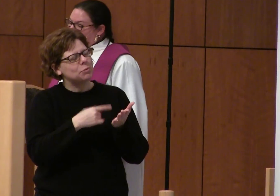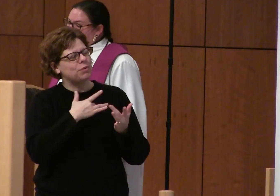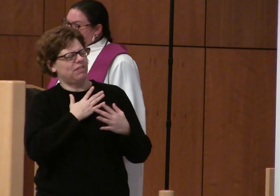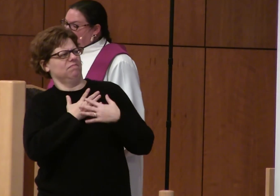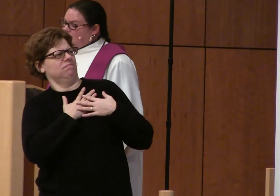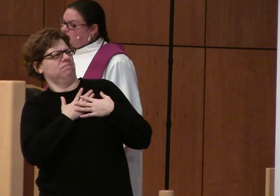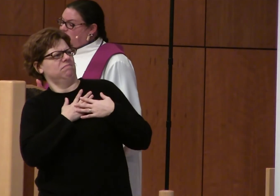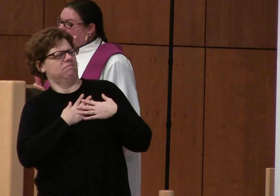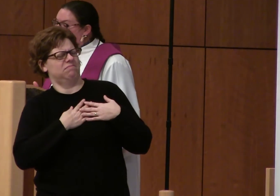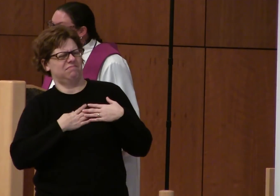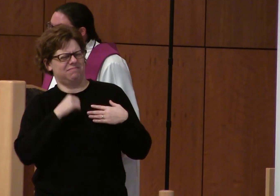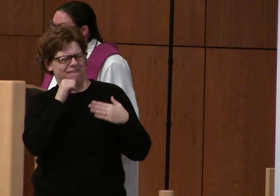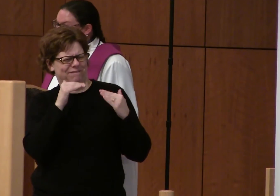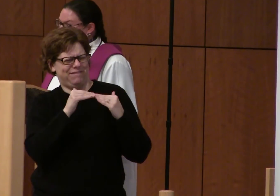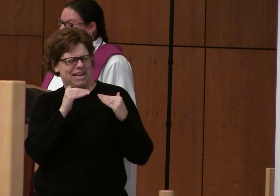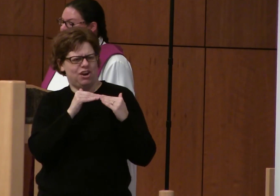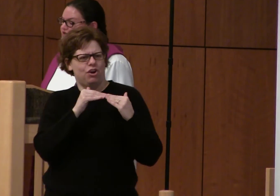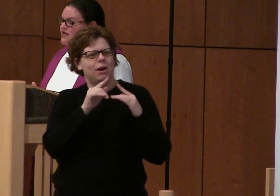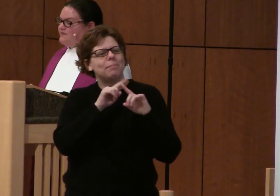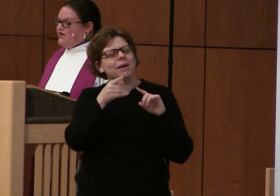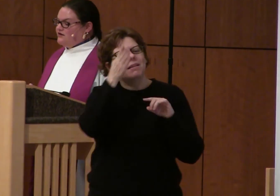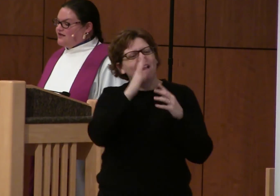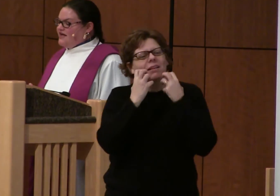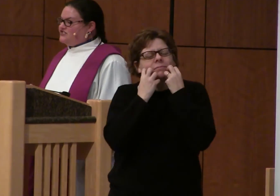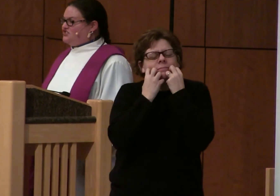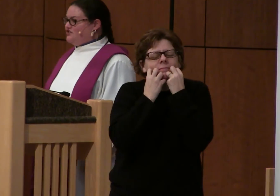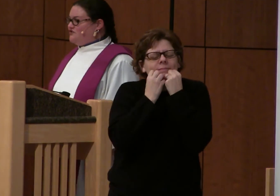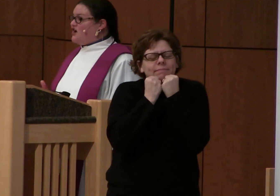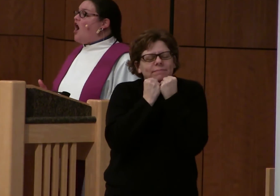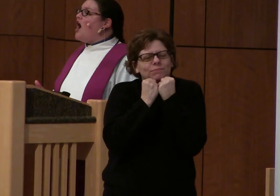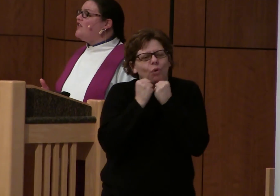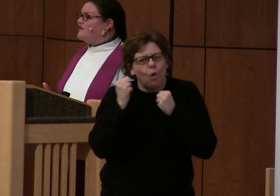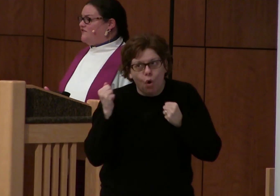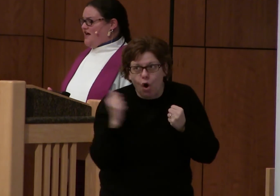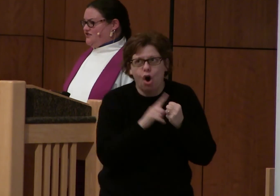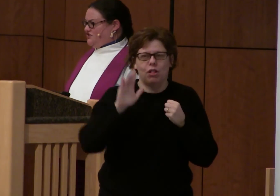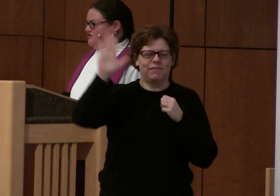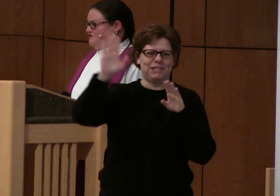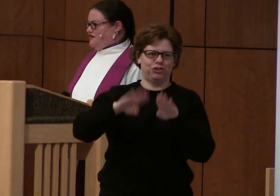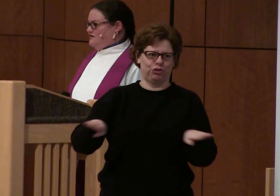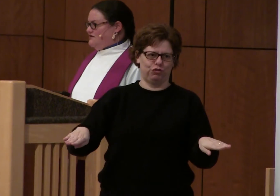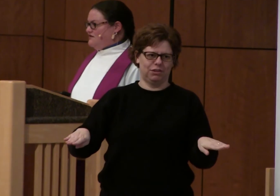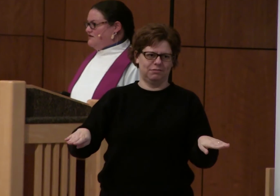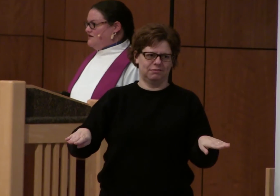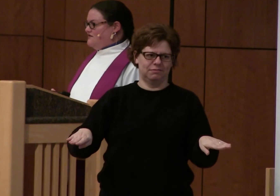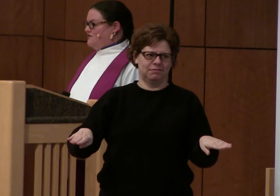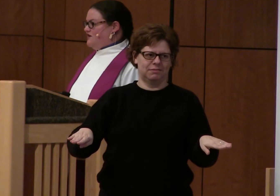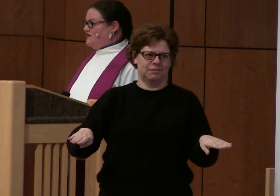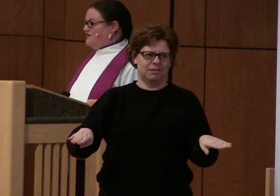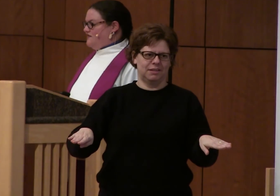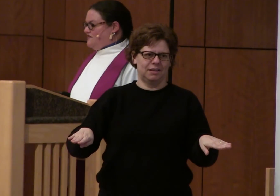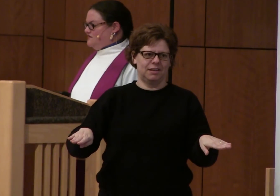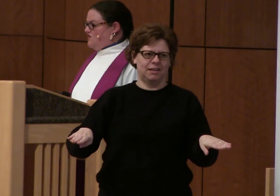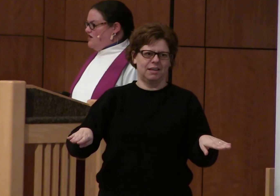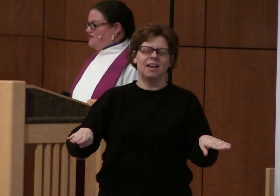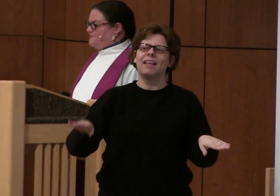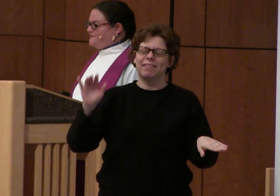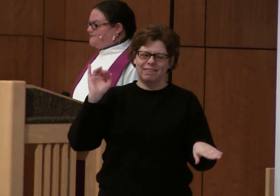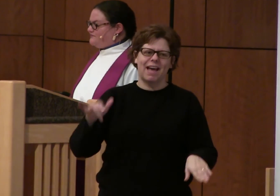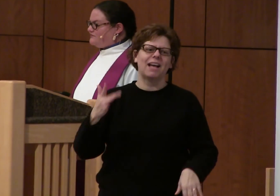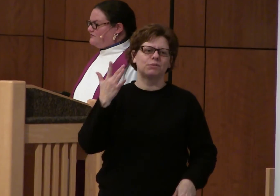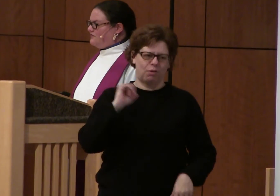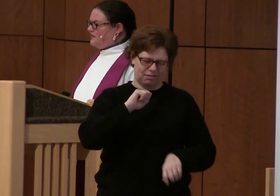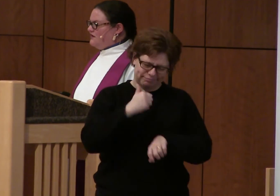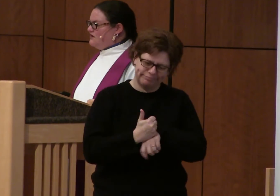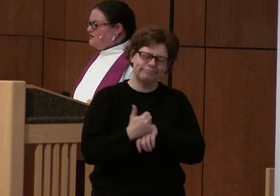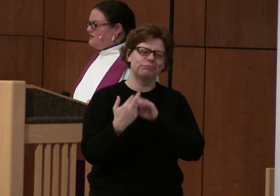because God cares so deeply about God's children, all of God's children, that we are given this law.